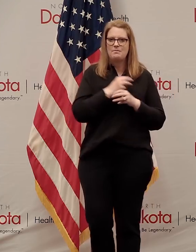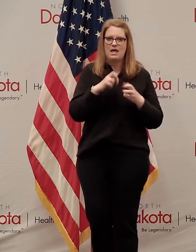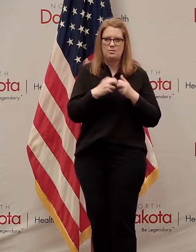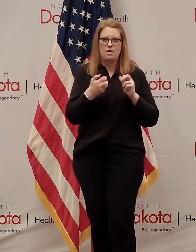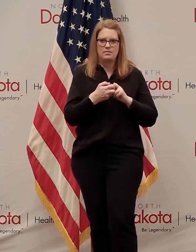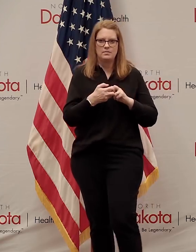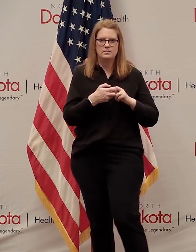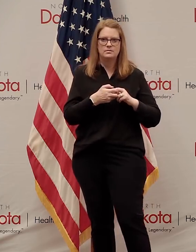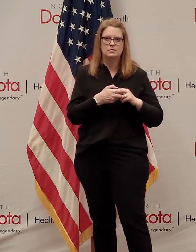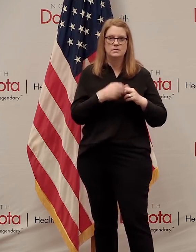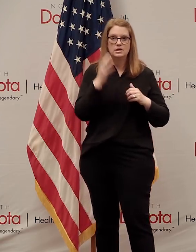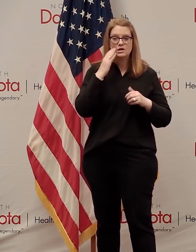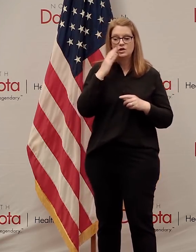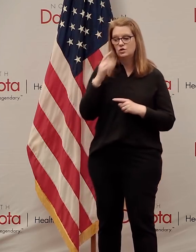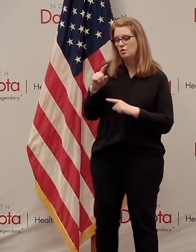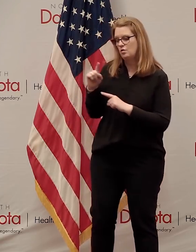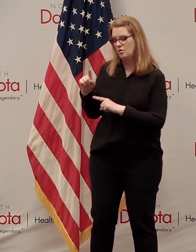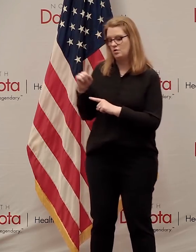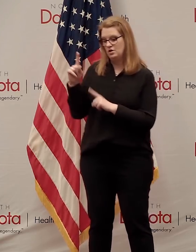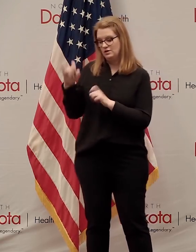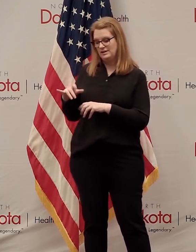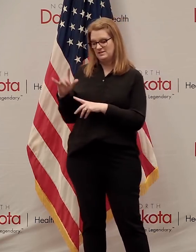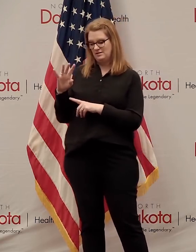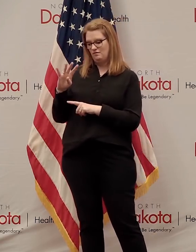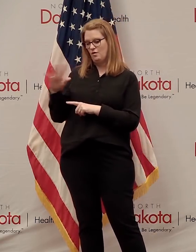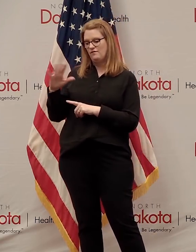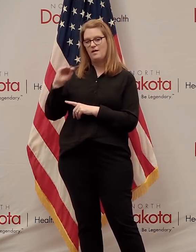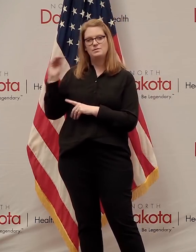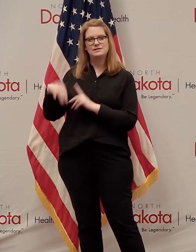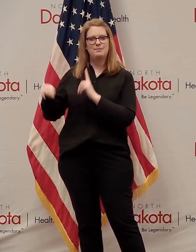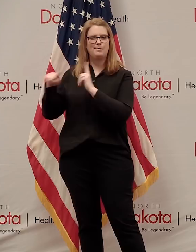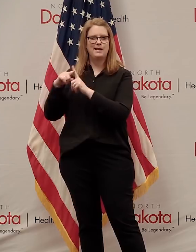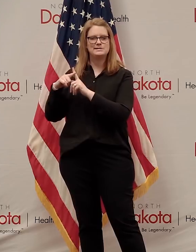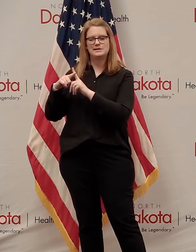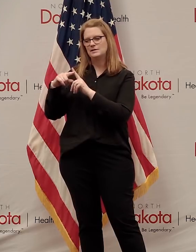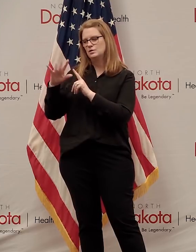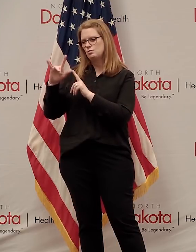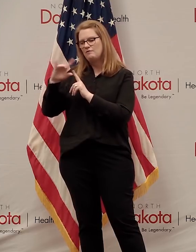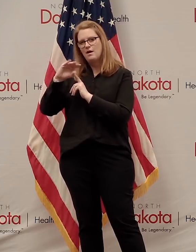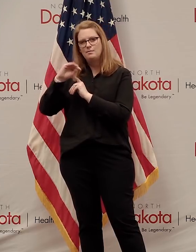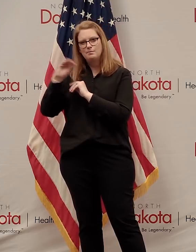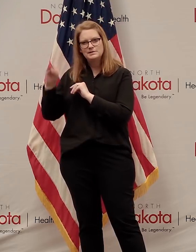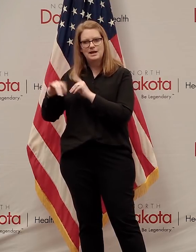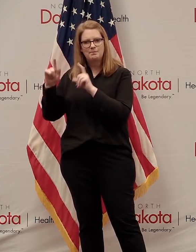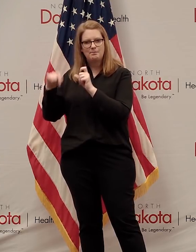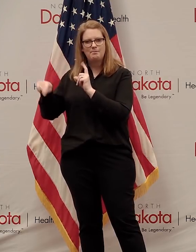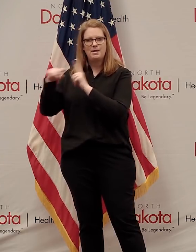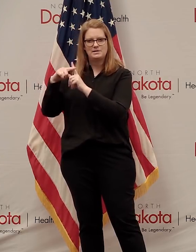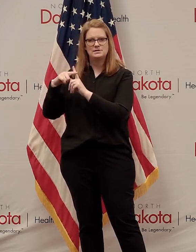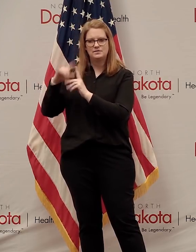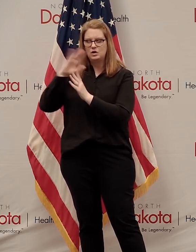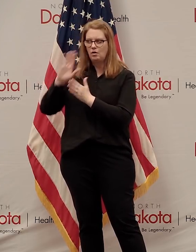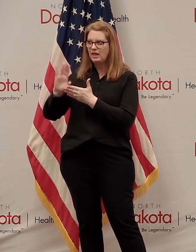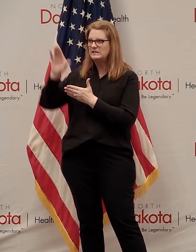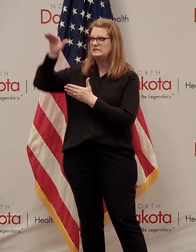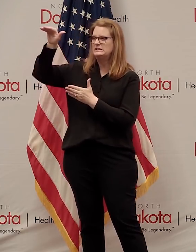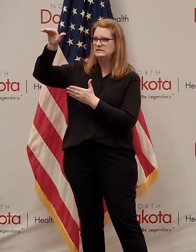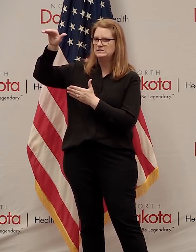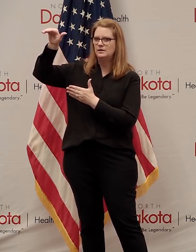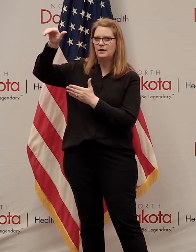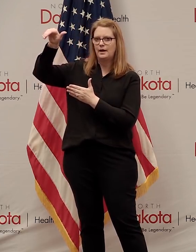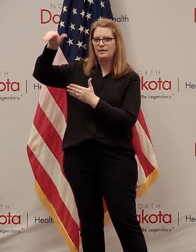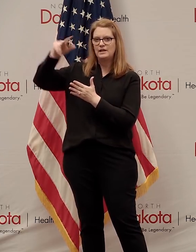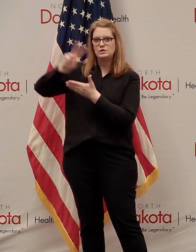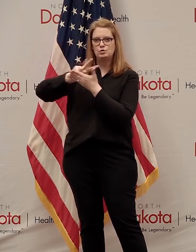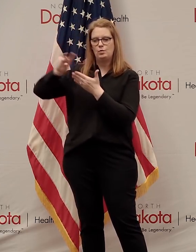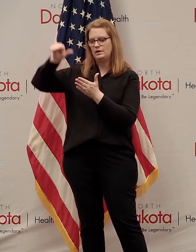had a huge peak and you were testing at forty five percent or thirty five percent or twenty five percent, which multiple states have been and then you drop